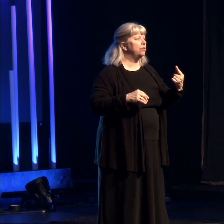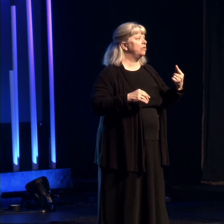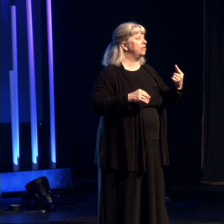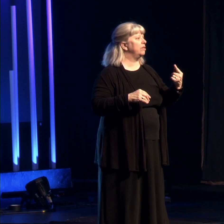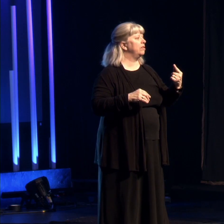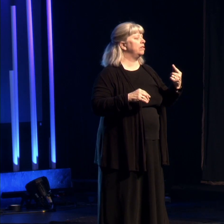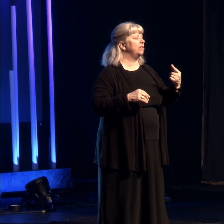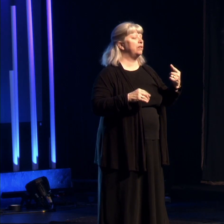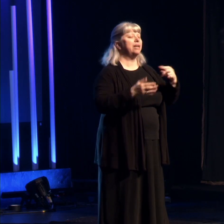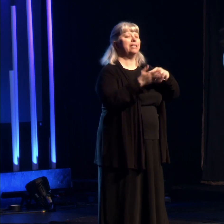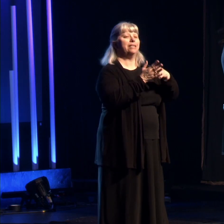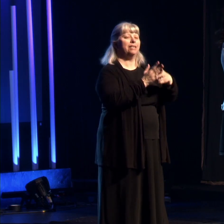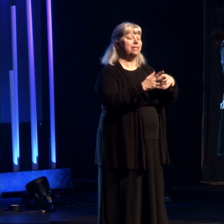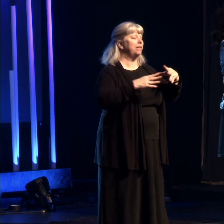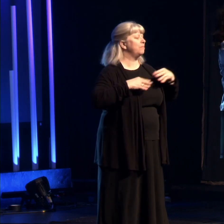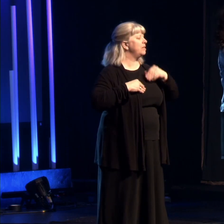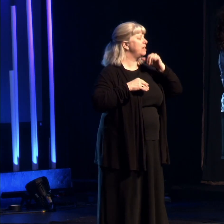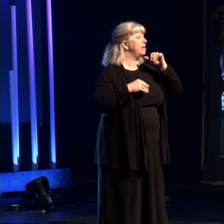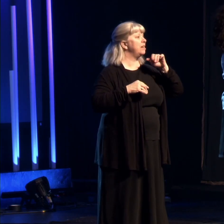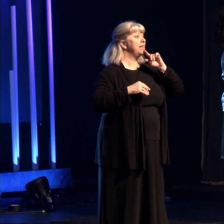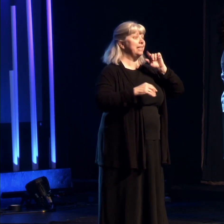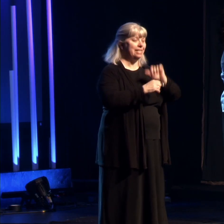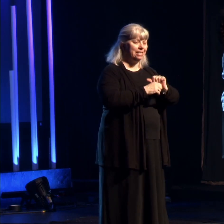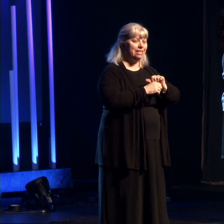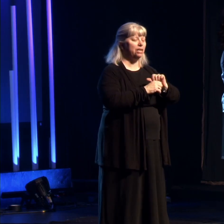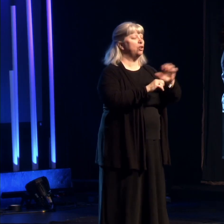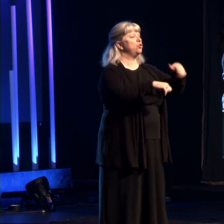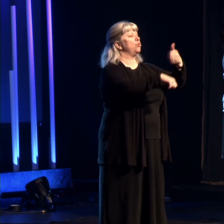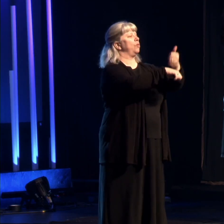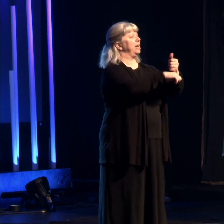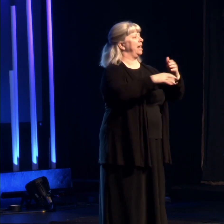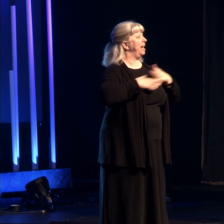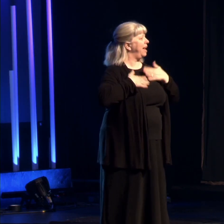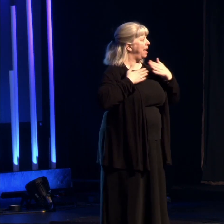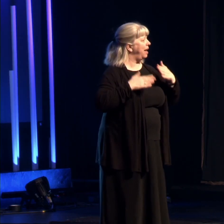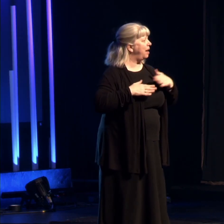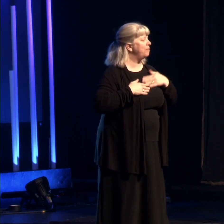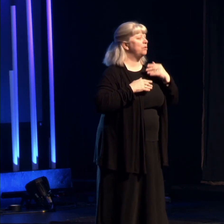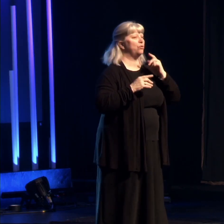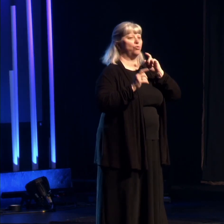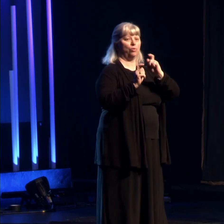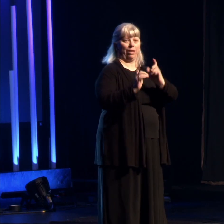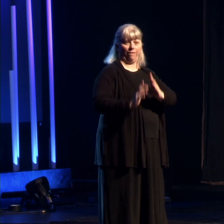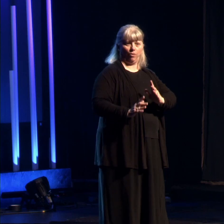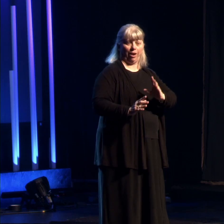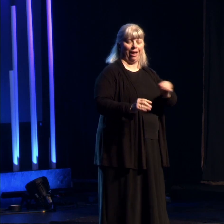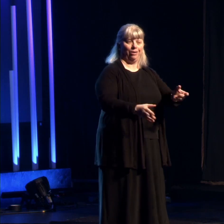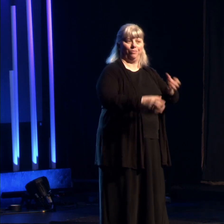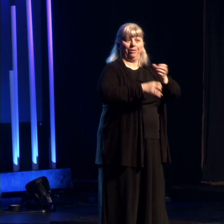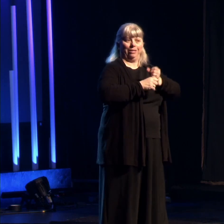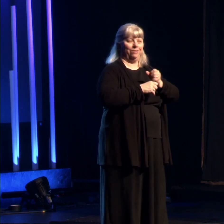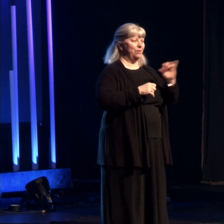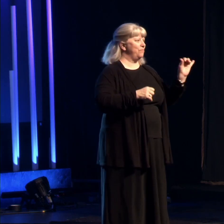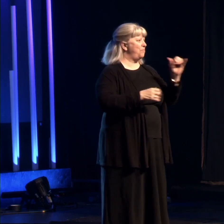excuse me, the intention of acceptance is to create happiness for the giver and the receiver.